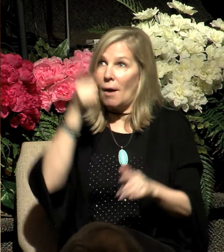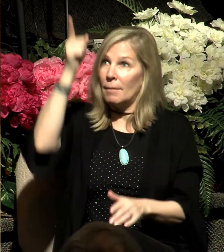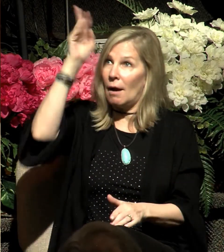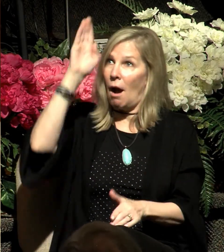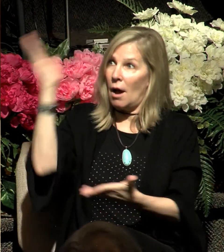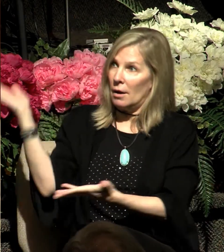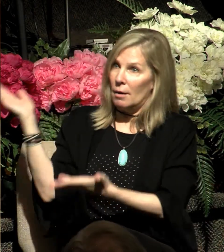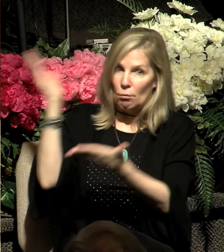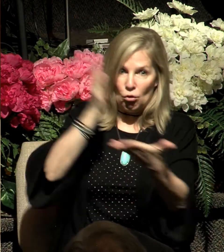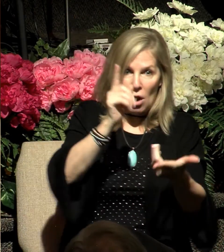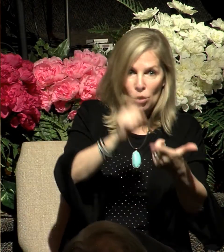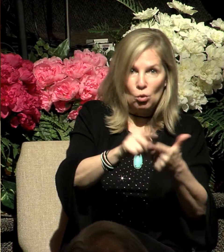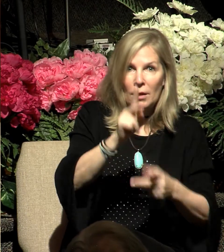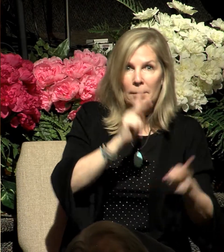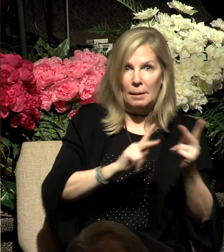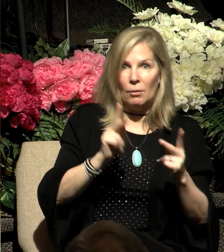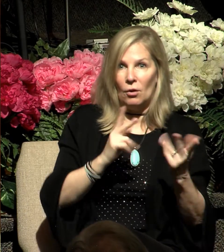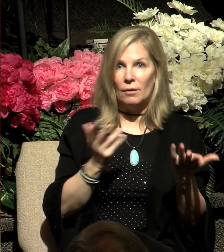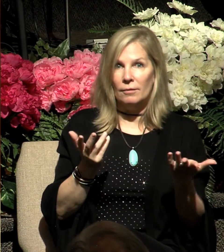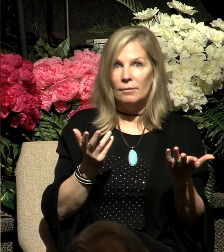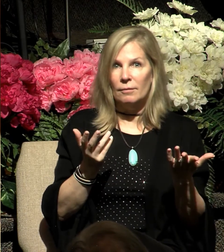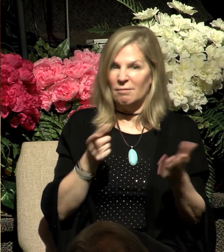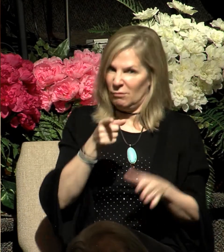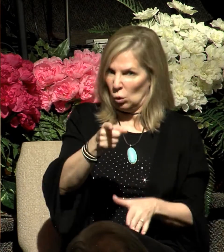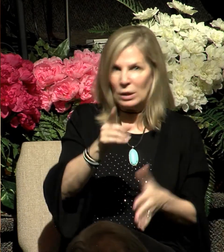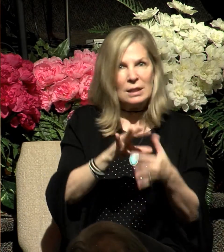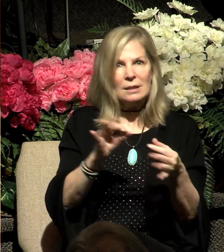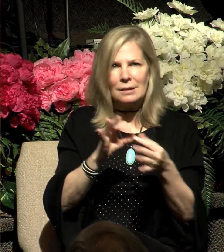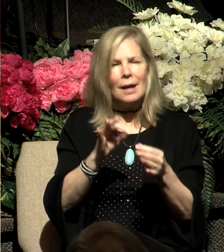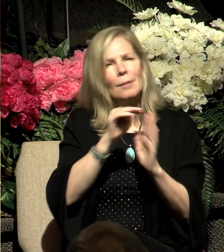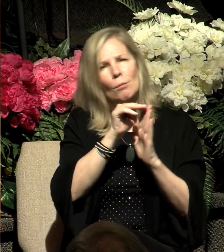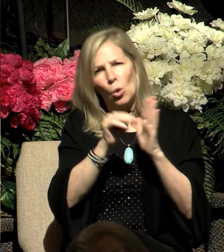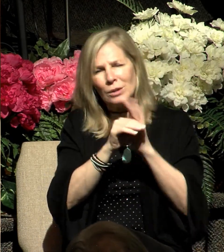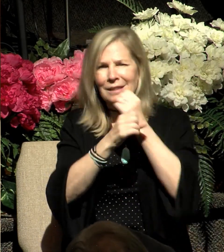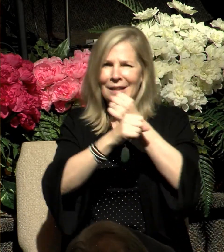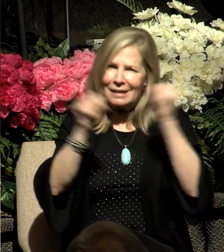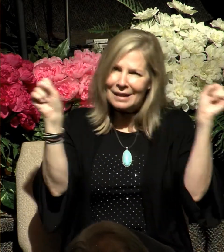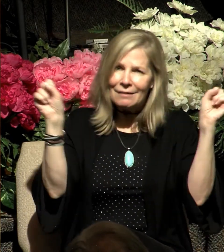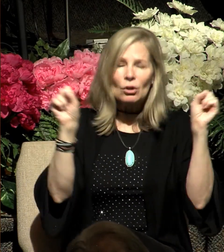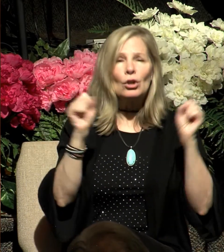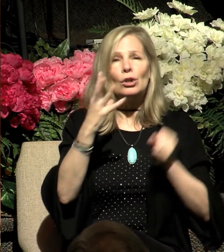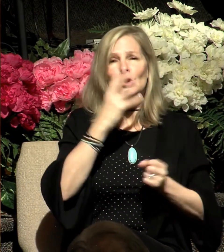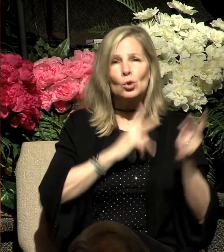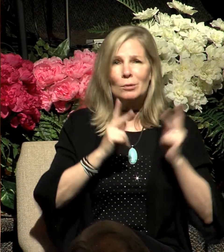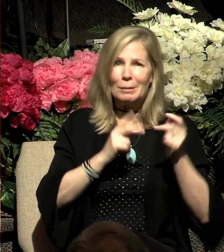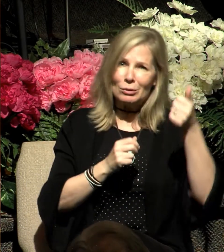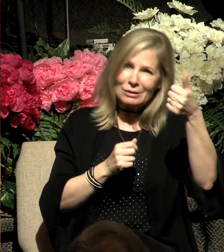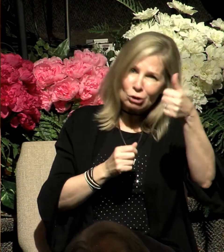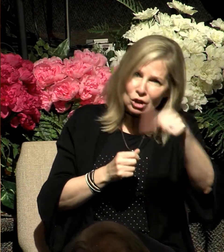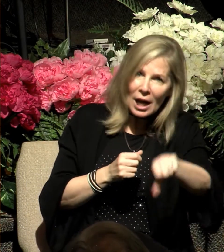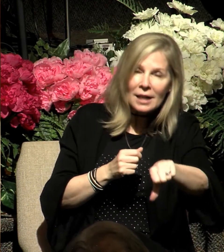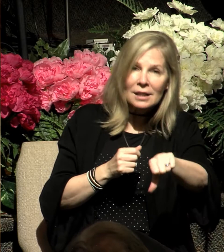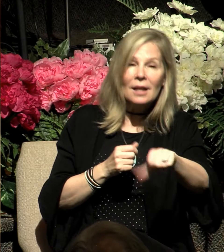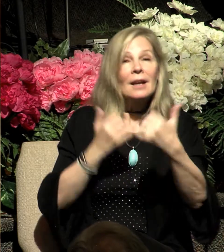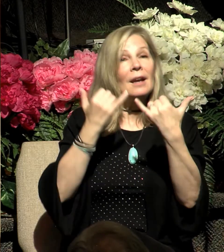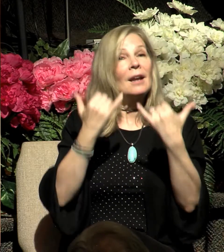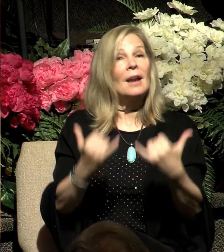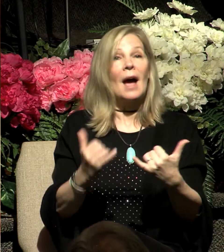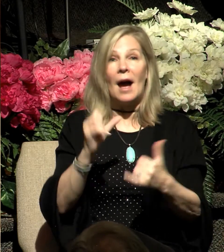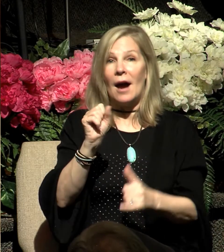So now having stated his case that Moses, as their deliverer, was rejected by the Jewish people. Stephen moves on to state